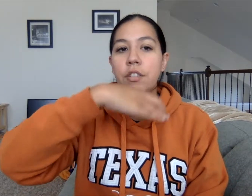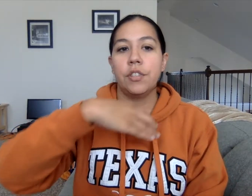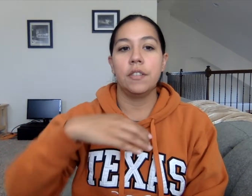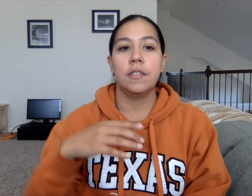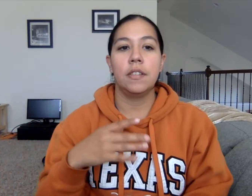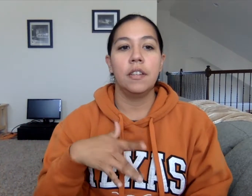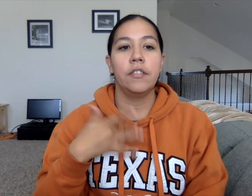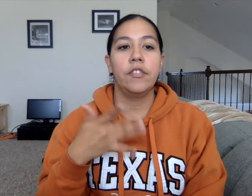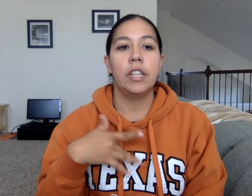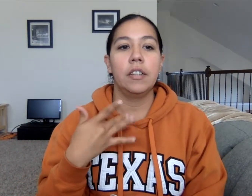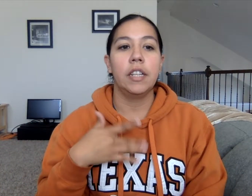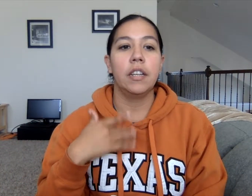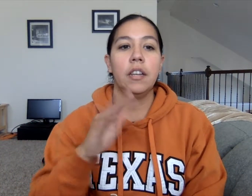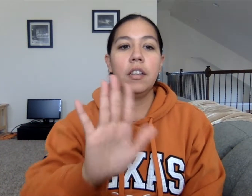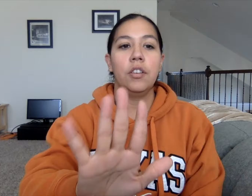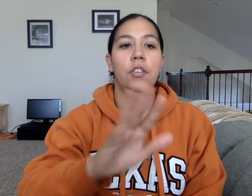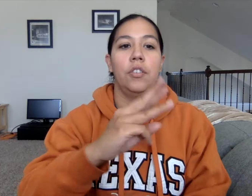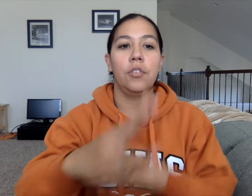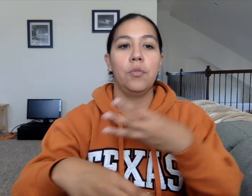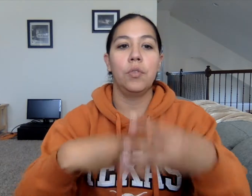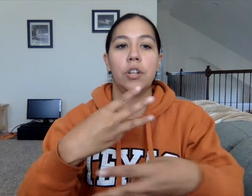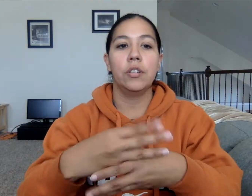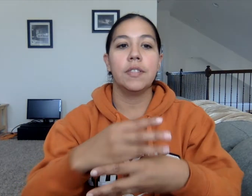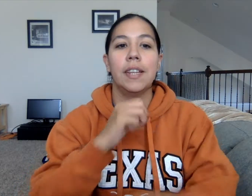believe, repeat that twice,